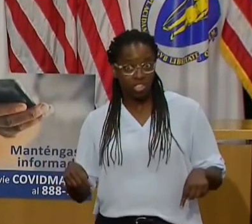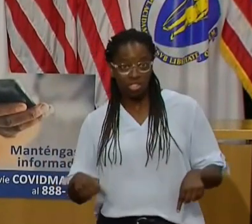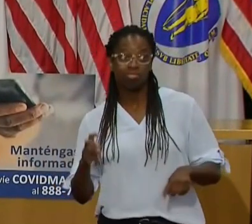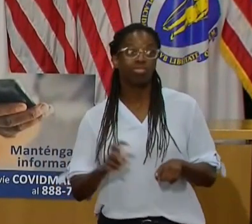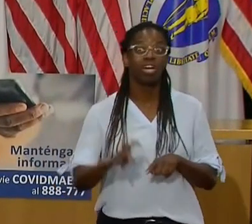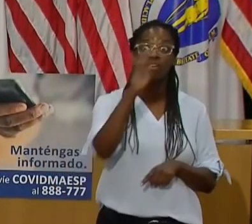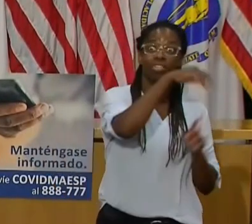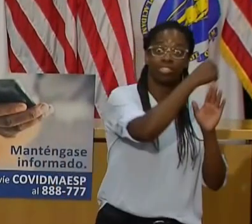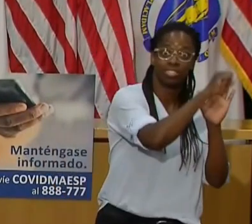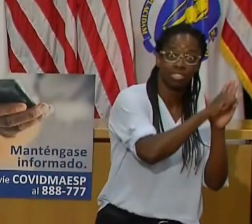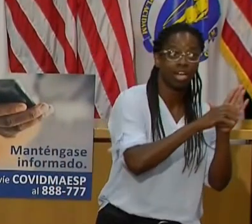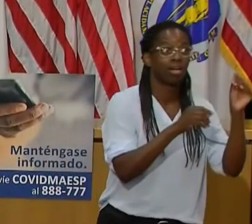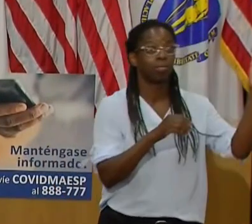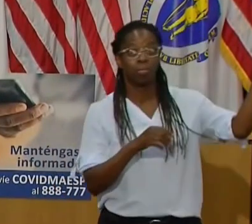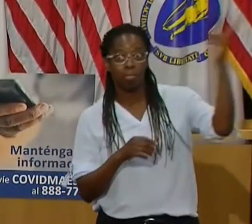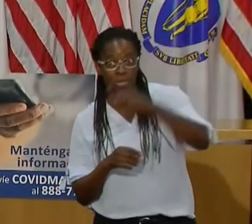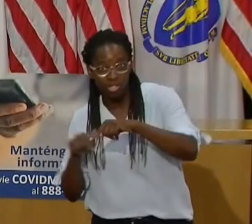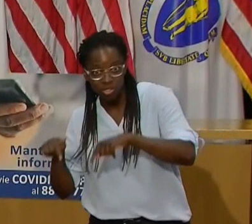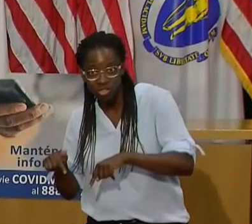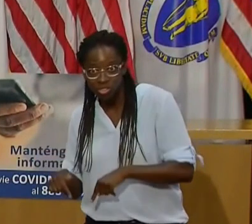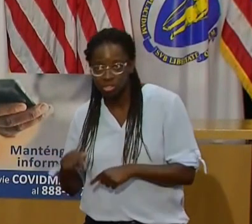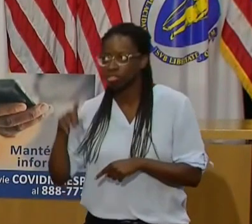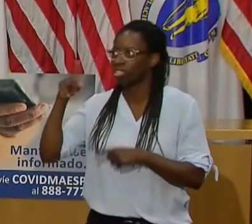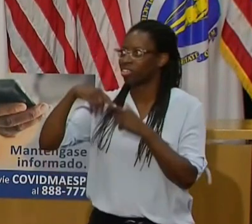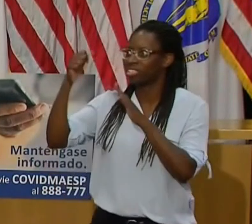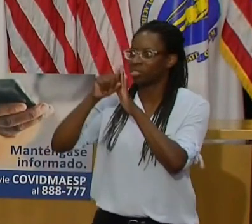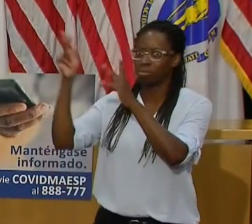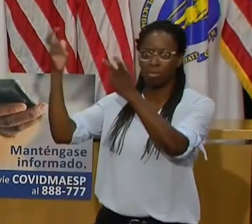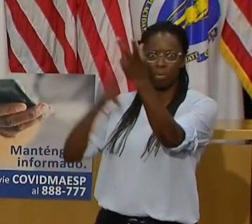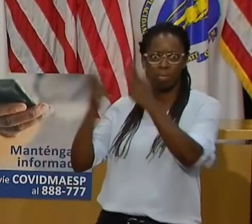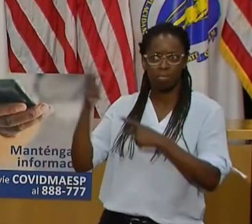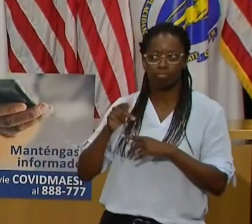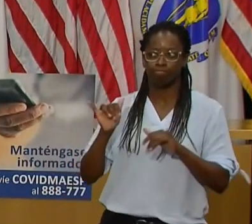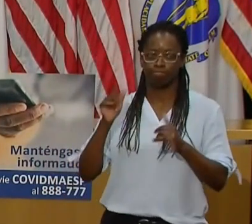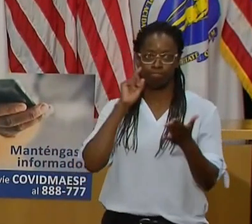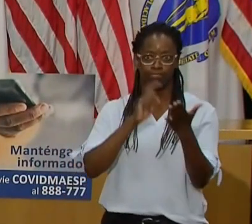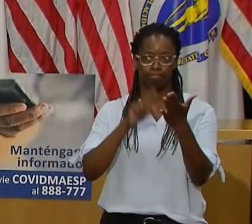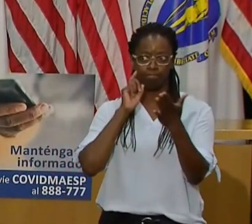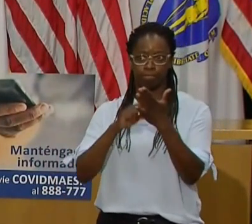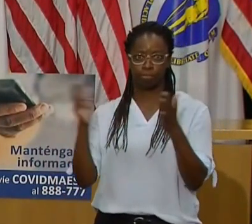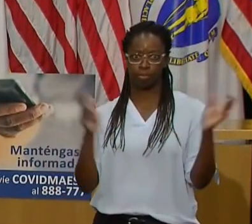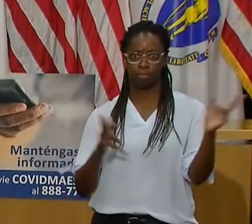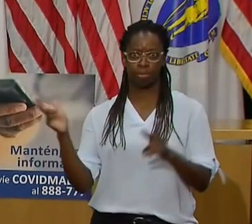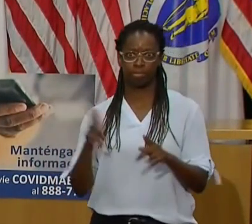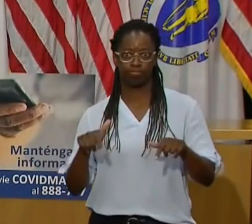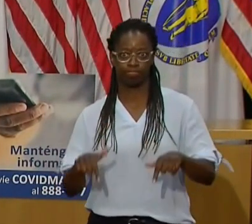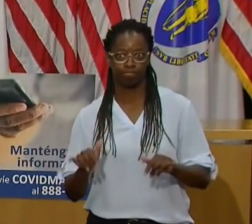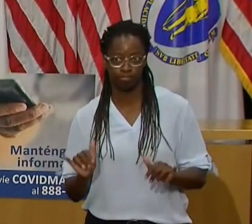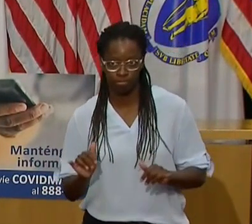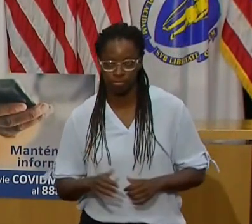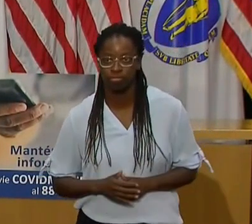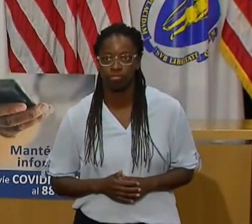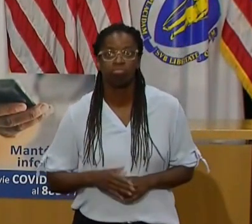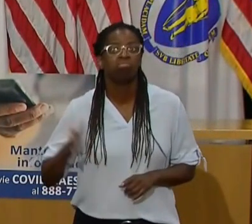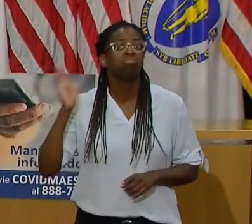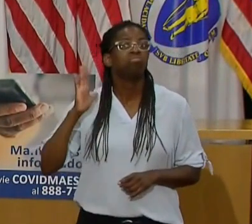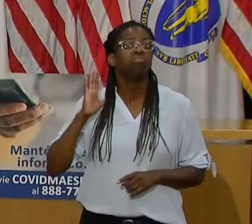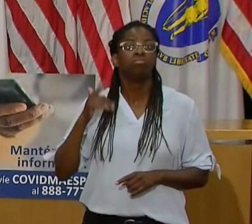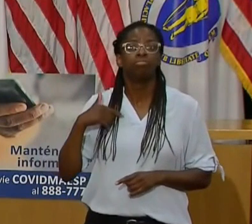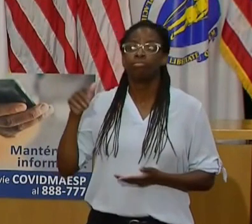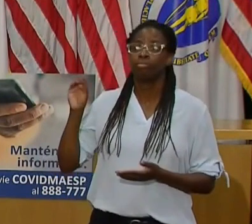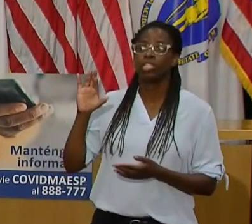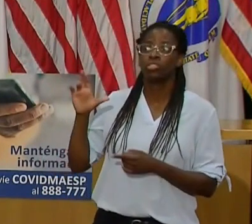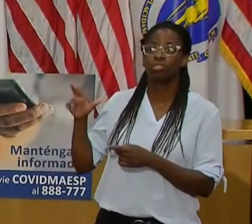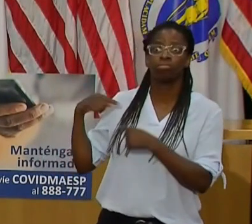July, traffic volumes measured at a series of key locations around the state were on average only 10 to 15 percent lower